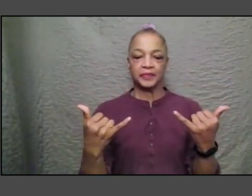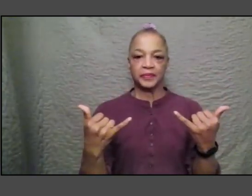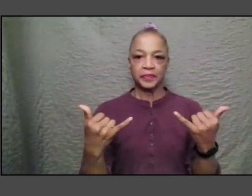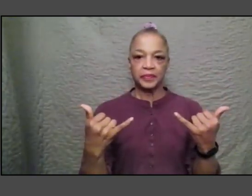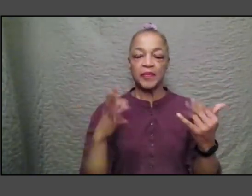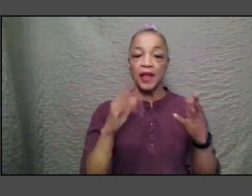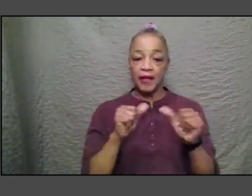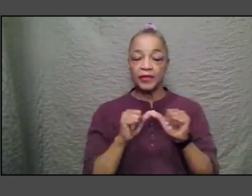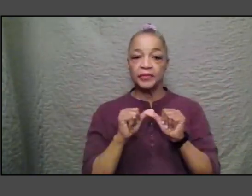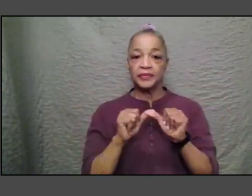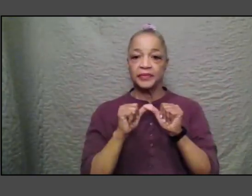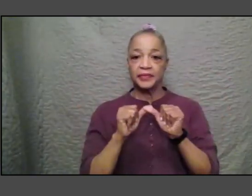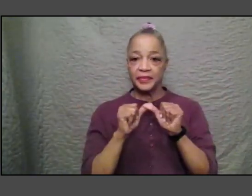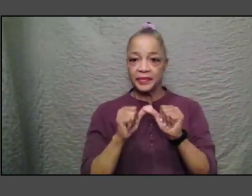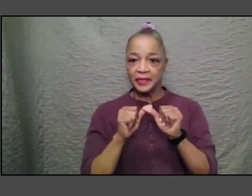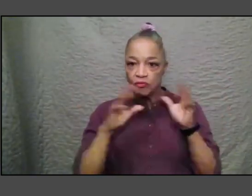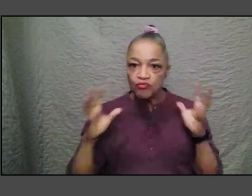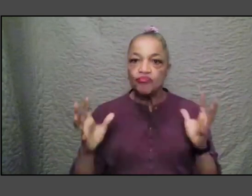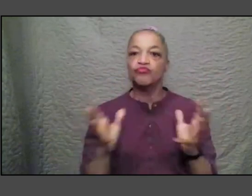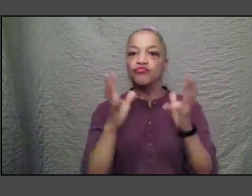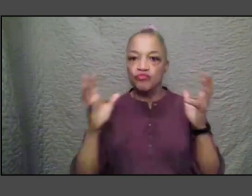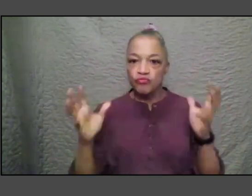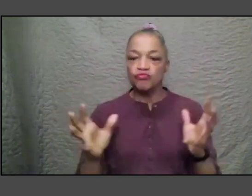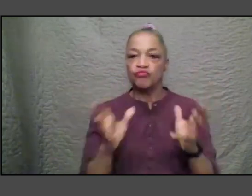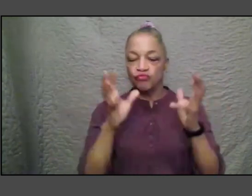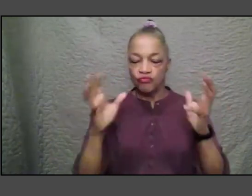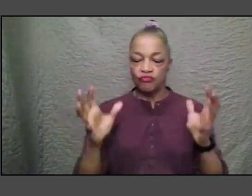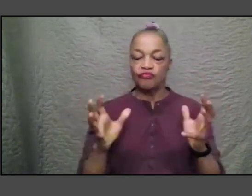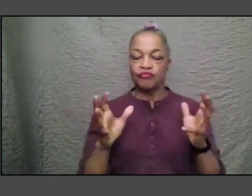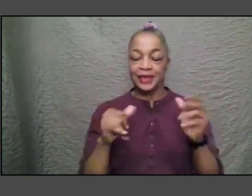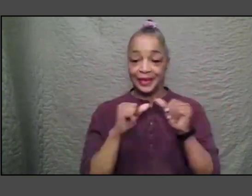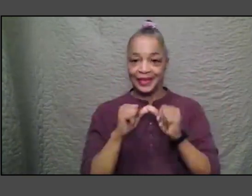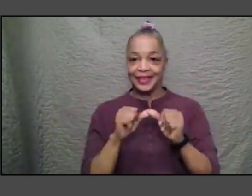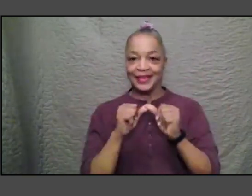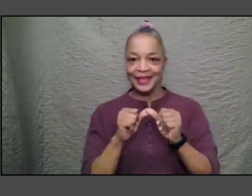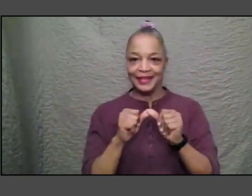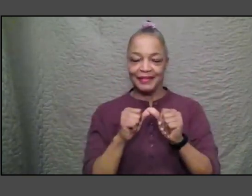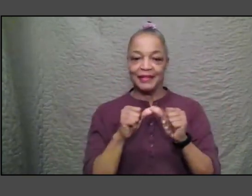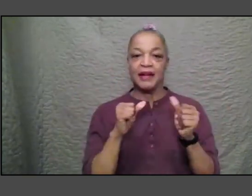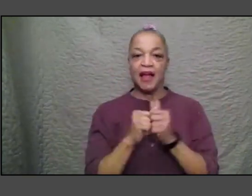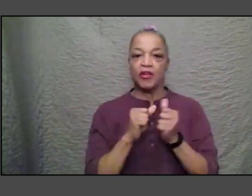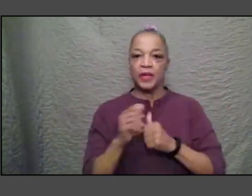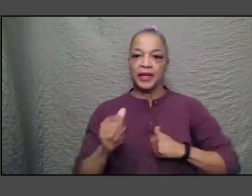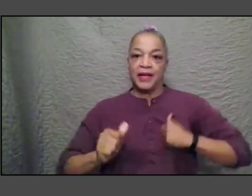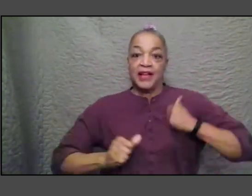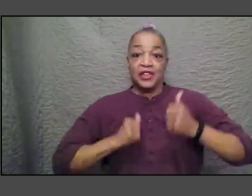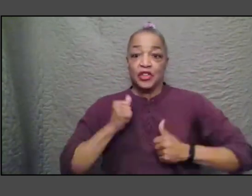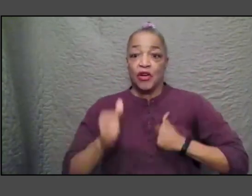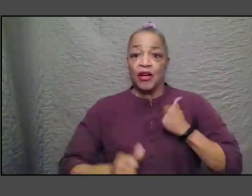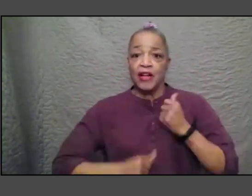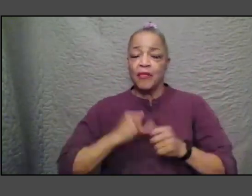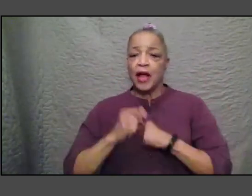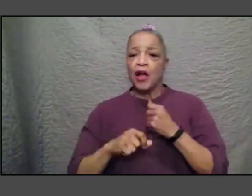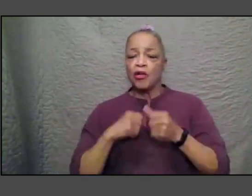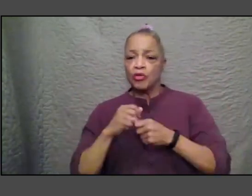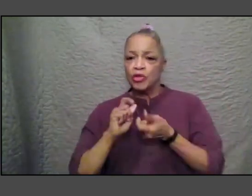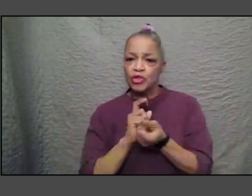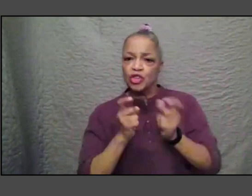push forward you have to be very very assertive about change if you need to to make it you have to be